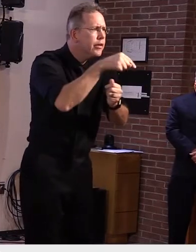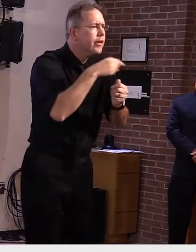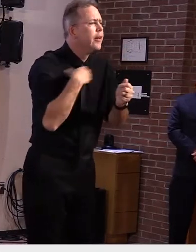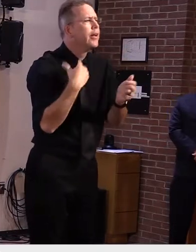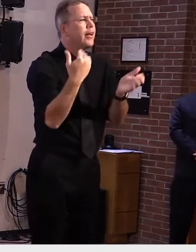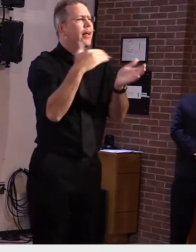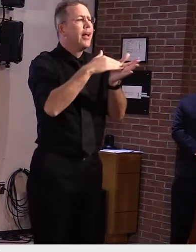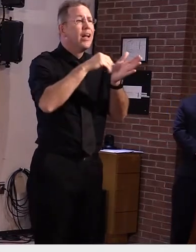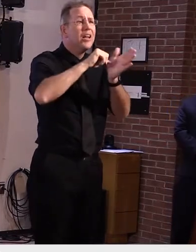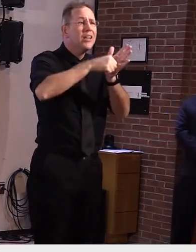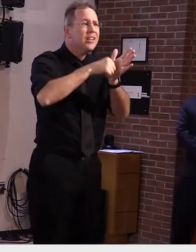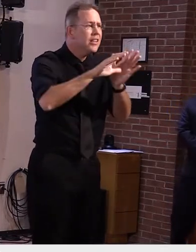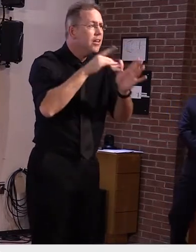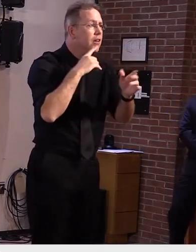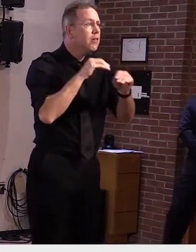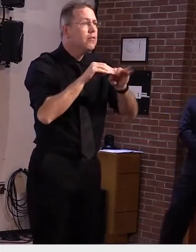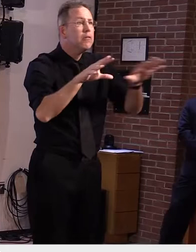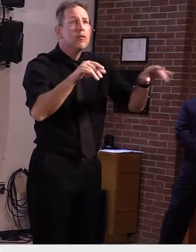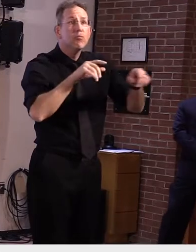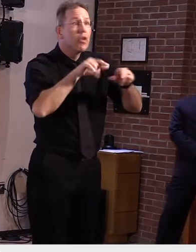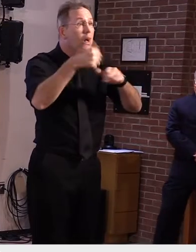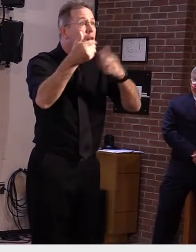identified at this point.